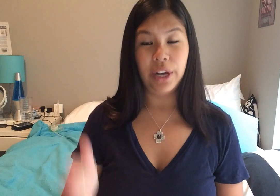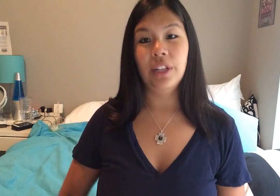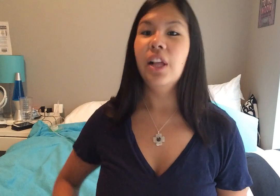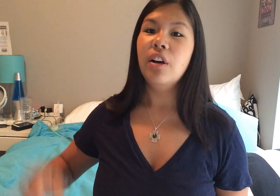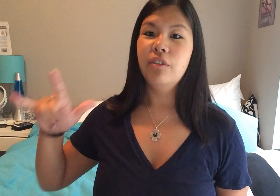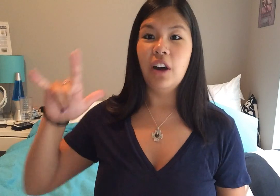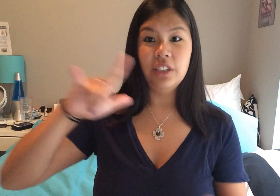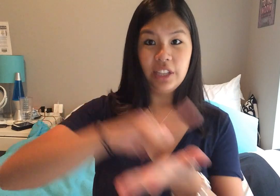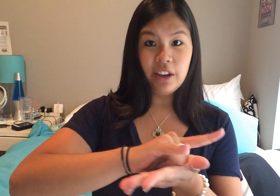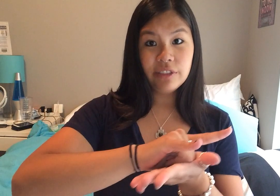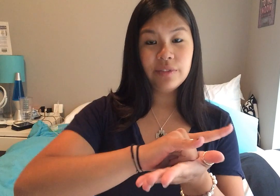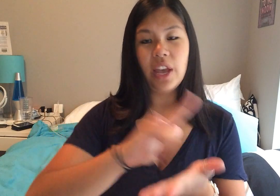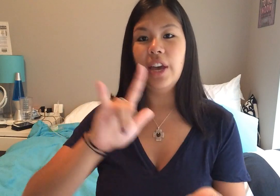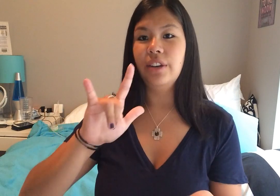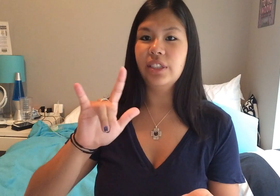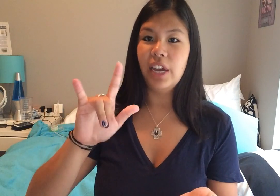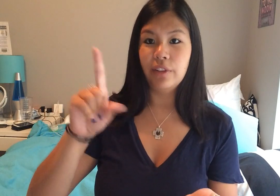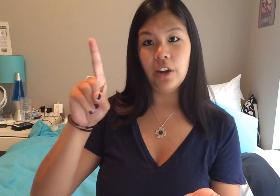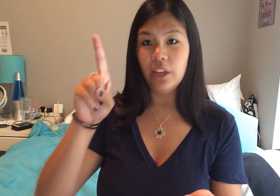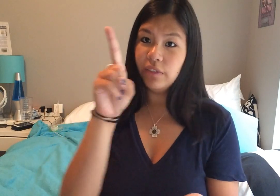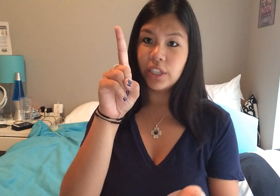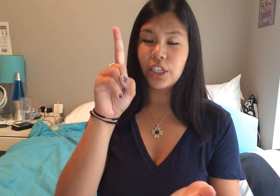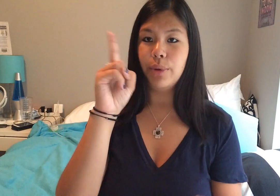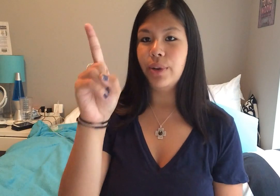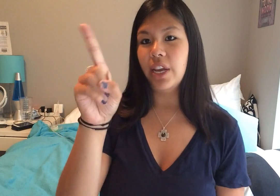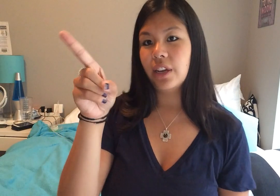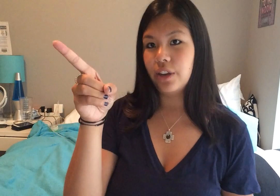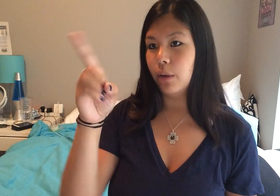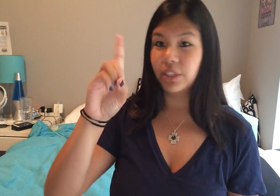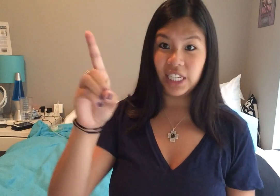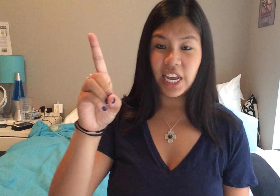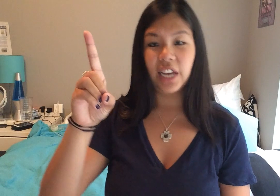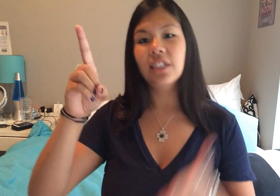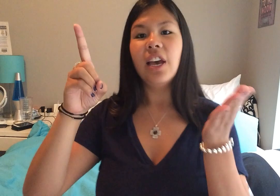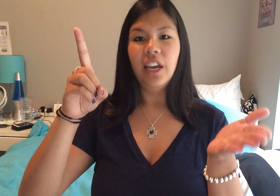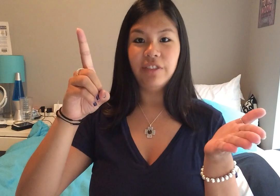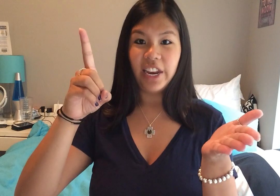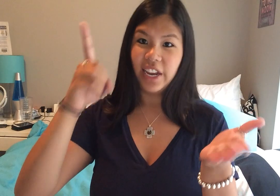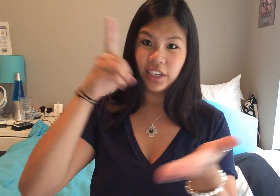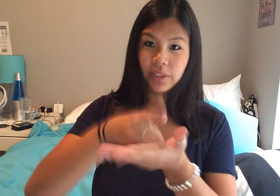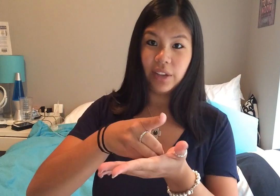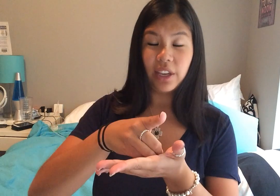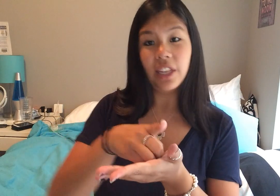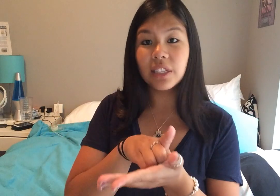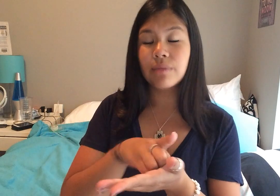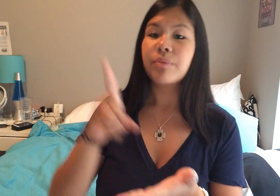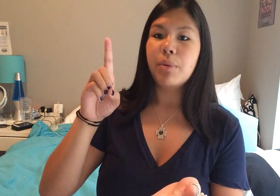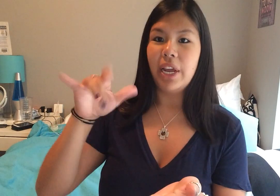will fall in love, and the sign for fall in love is actually where you take, you're almost a D-hand, and a flat hand, it goes down like this, but I